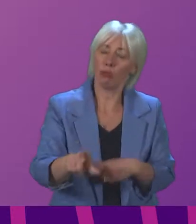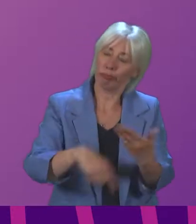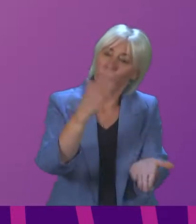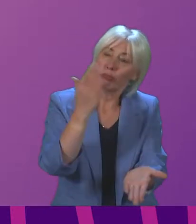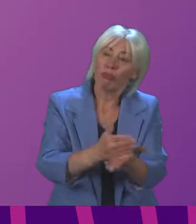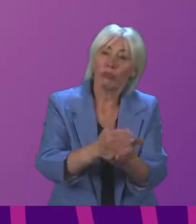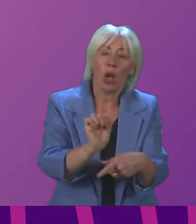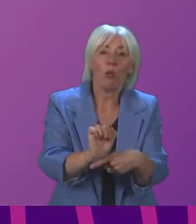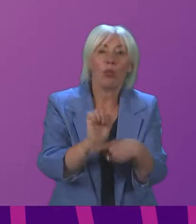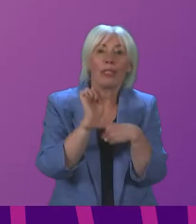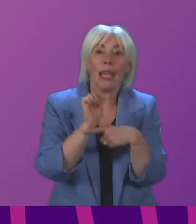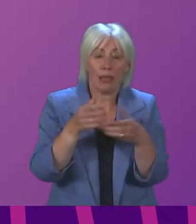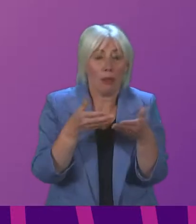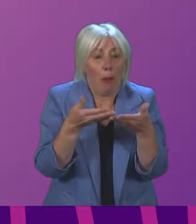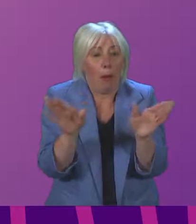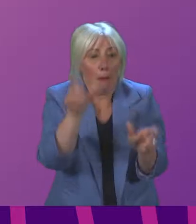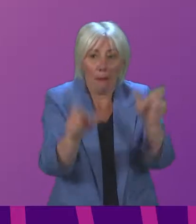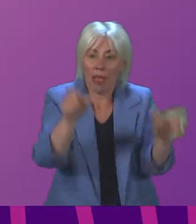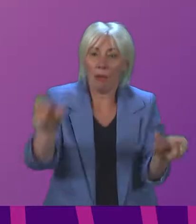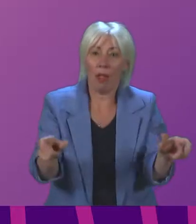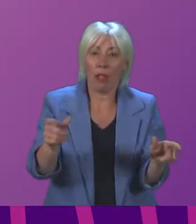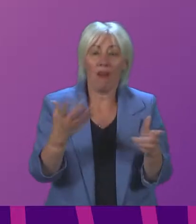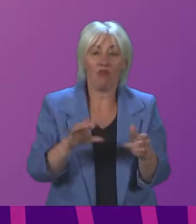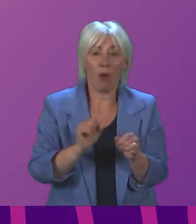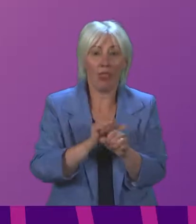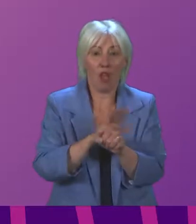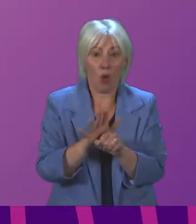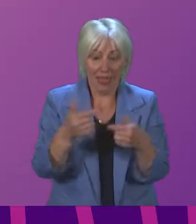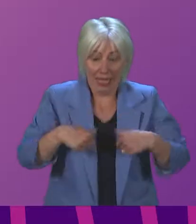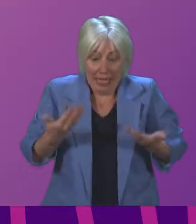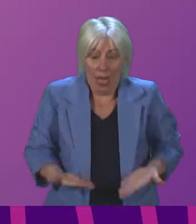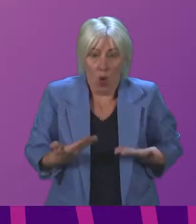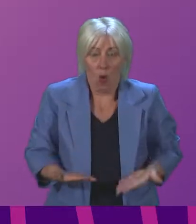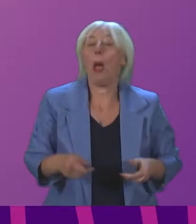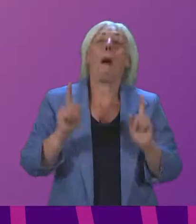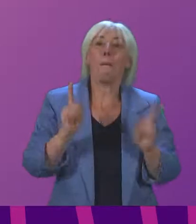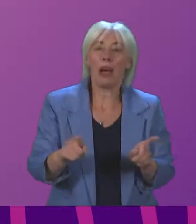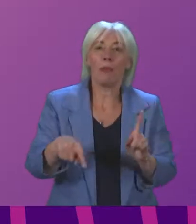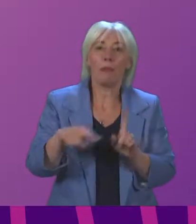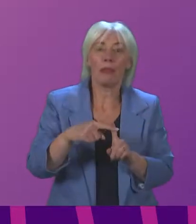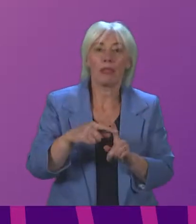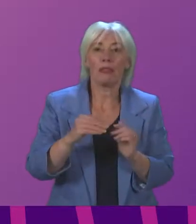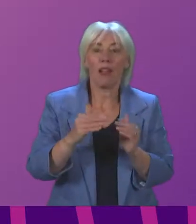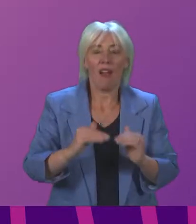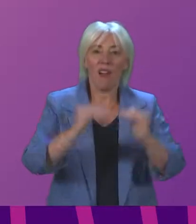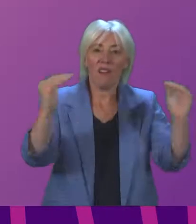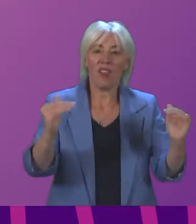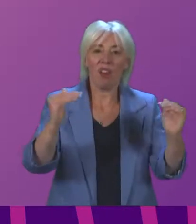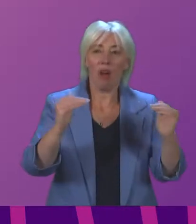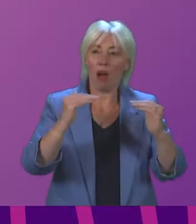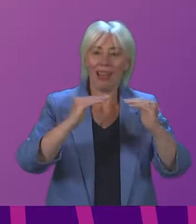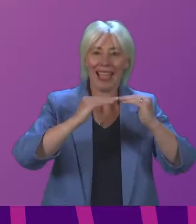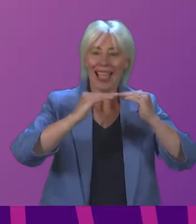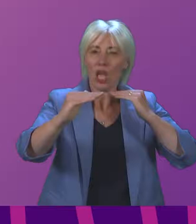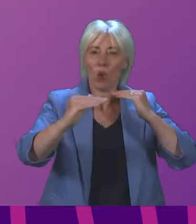protect the population from the risks of the virus at this stage, but that we create a fairer and a more equal Scotland, where